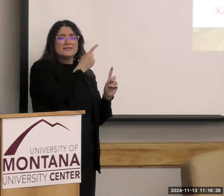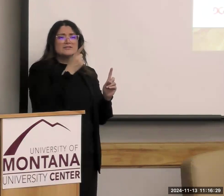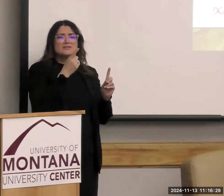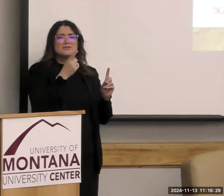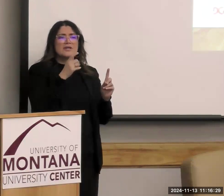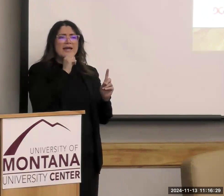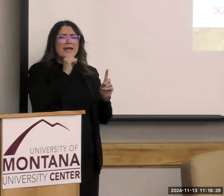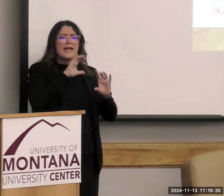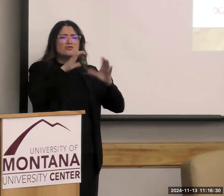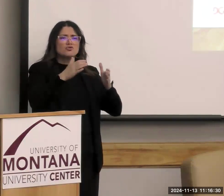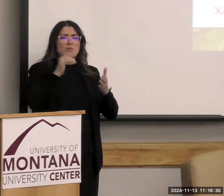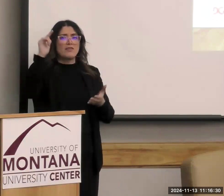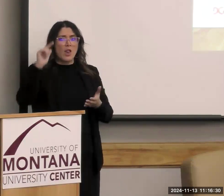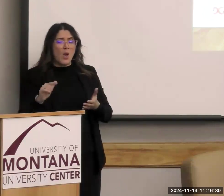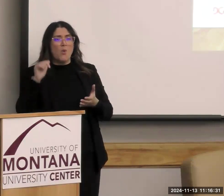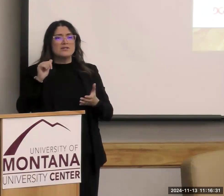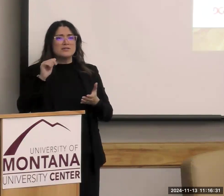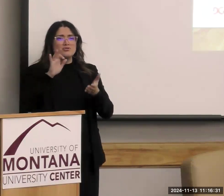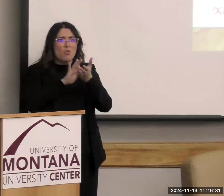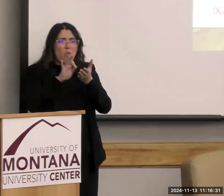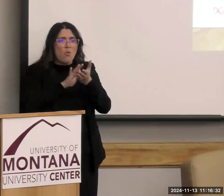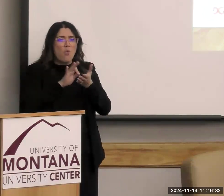lowest score for eating healthy?